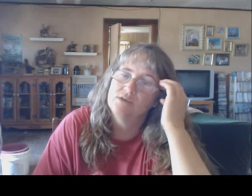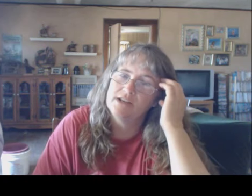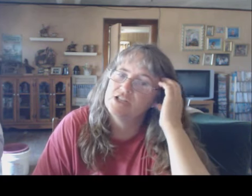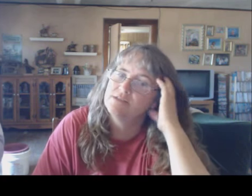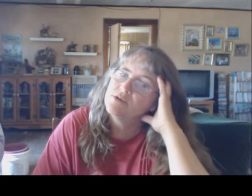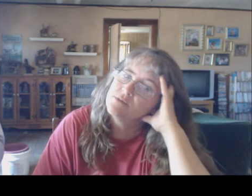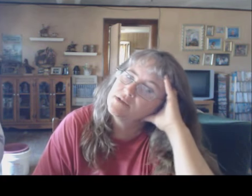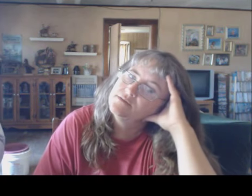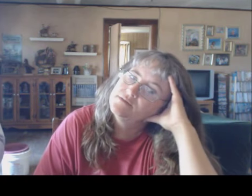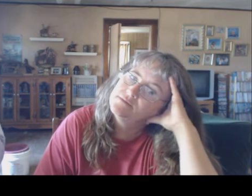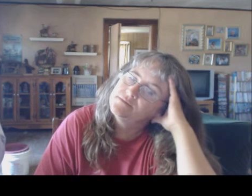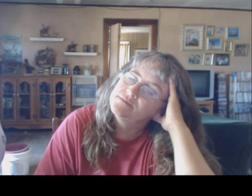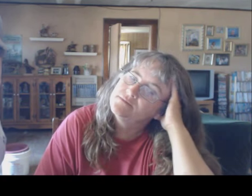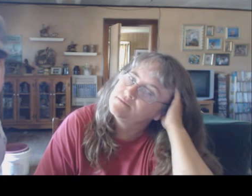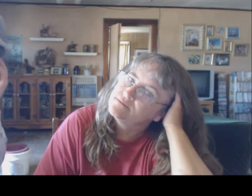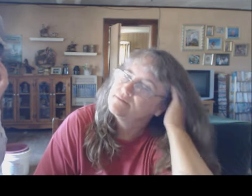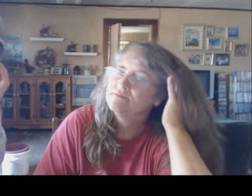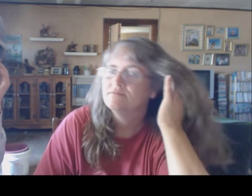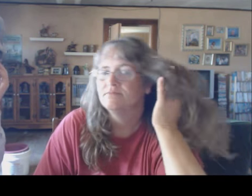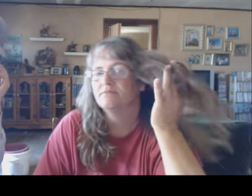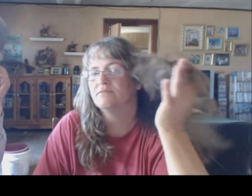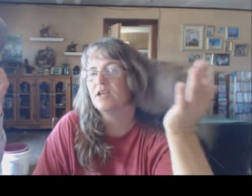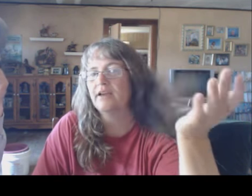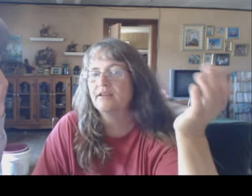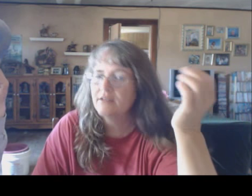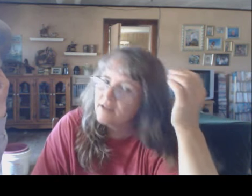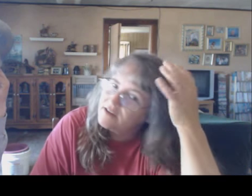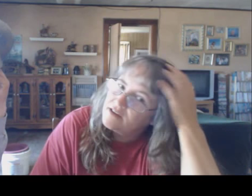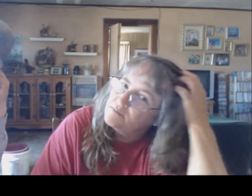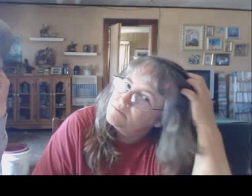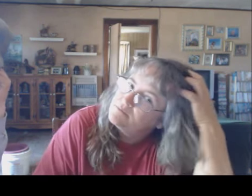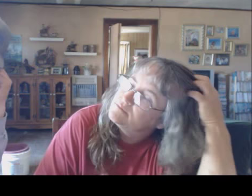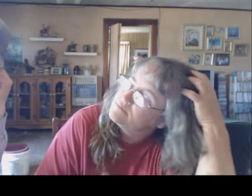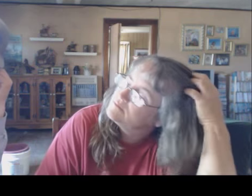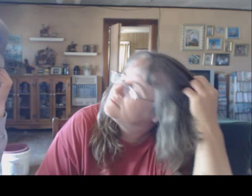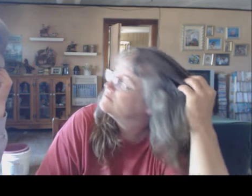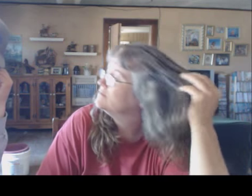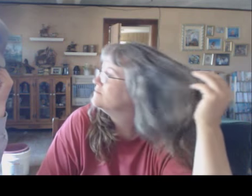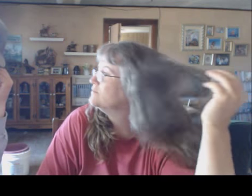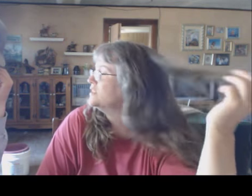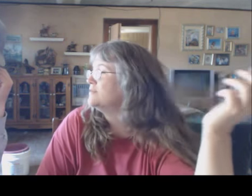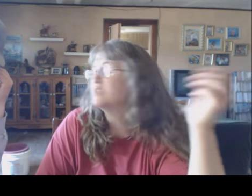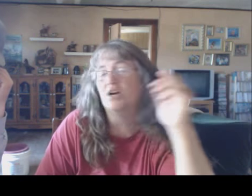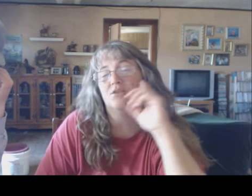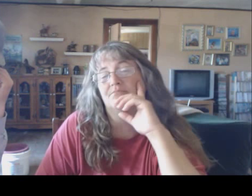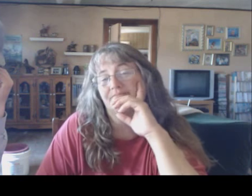What about your team rope? Went in the team rope. Okay. Okay. Um, what time did you get home?